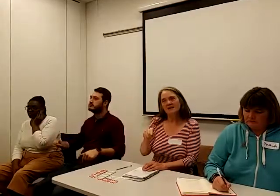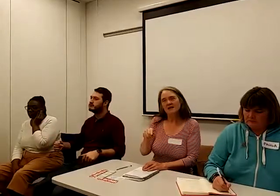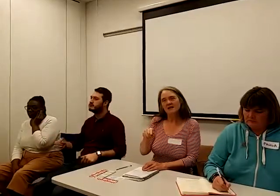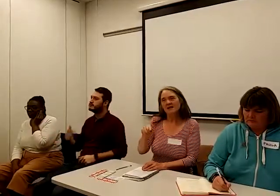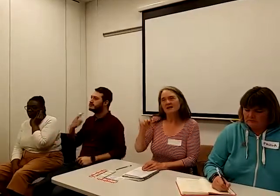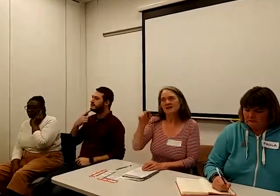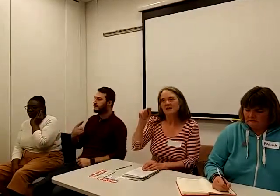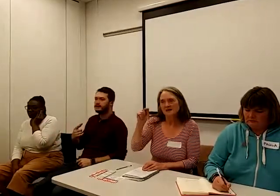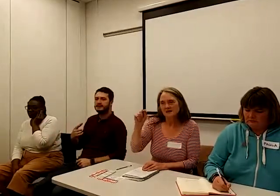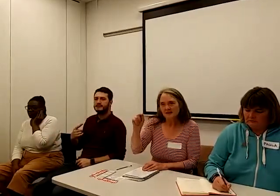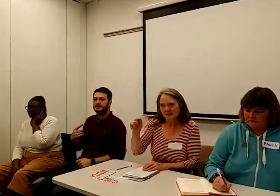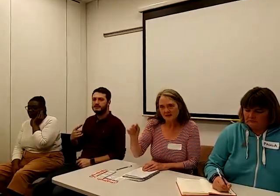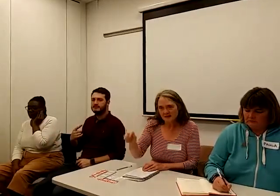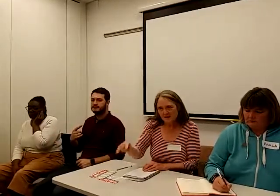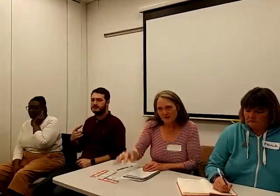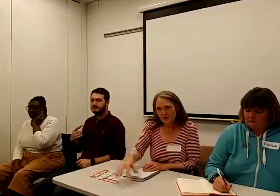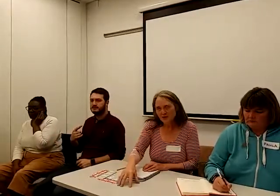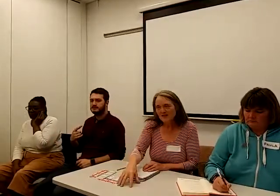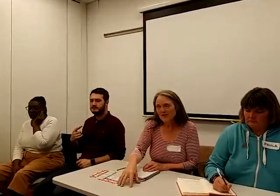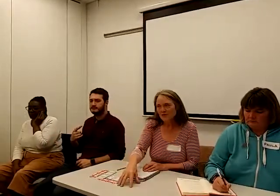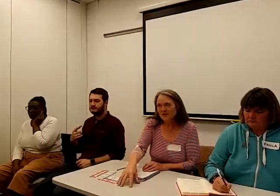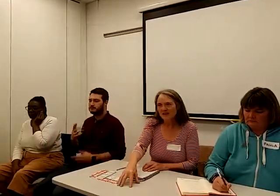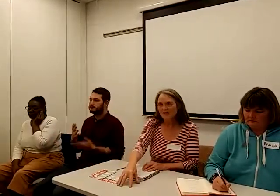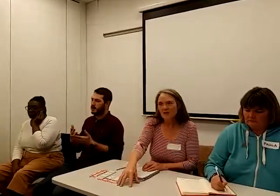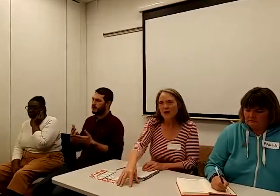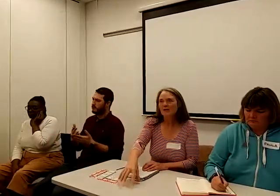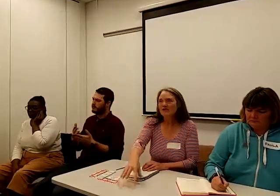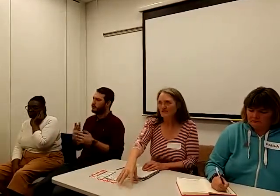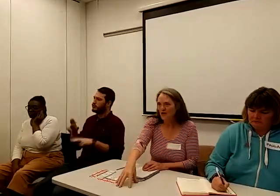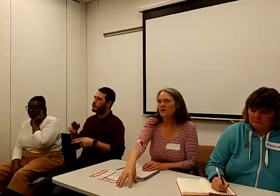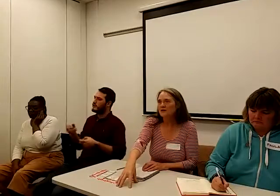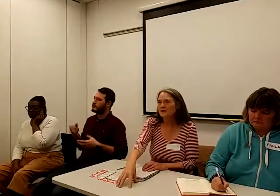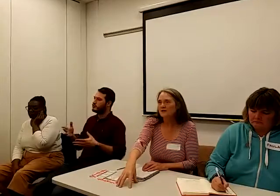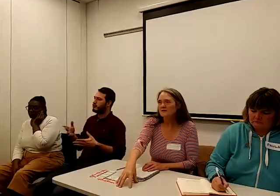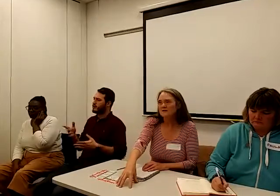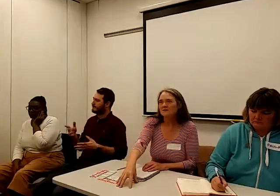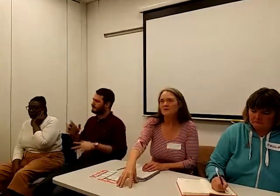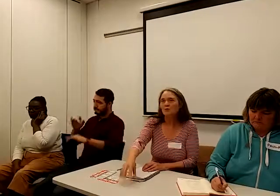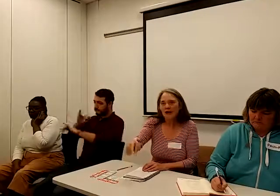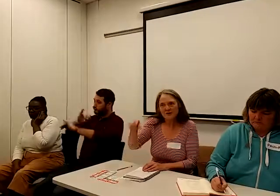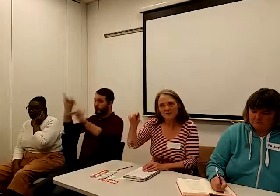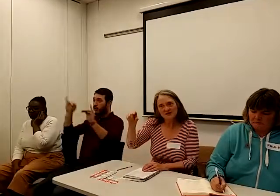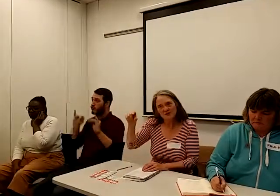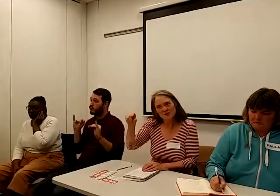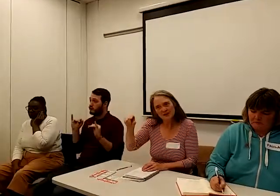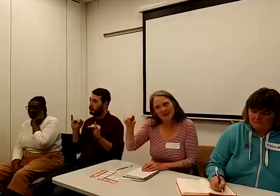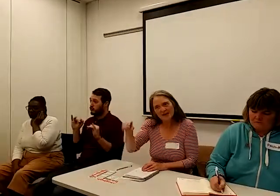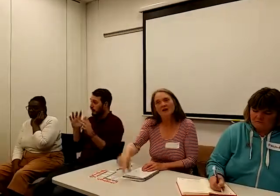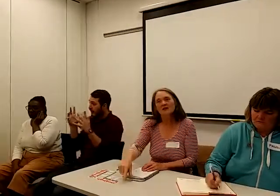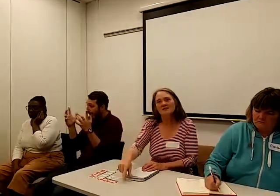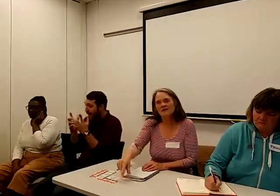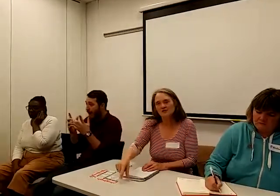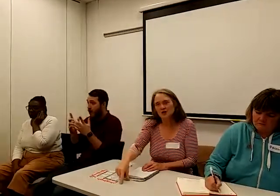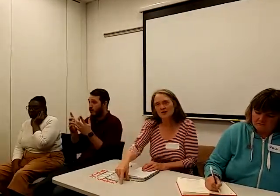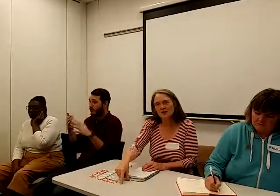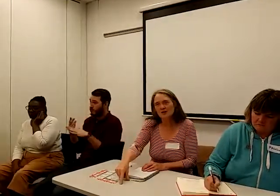universal credit rollout is wrong, the way universal credit works is wrong,